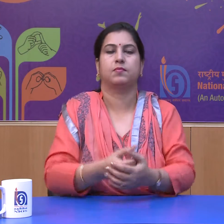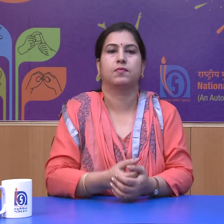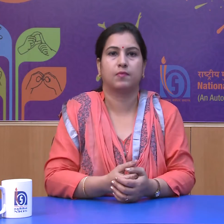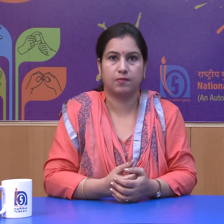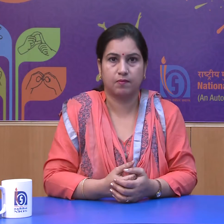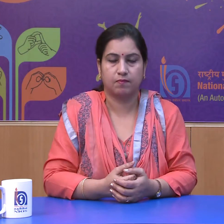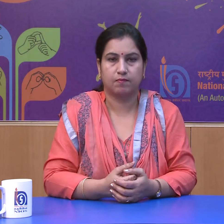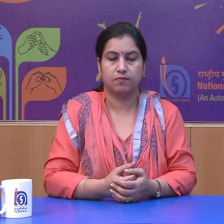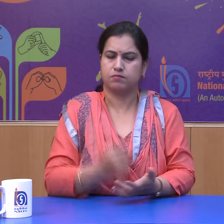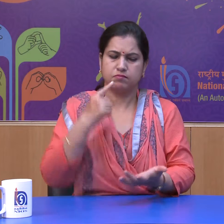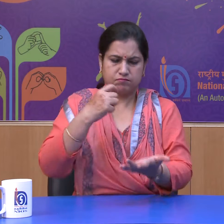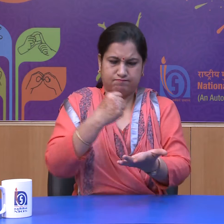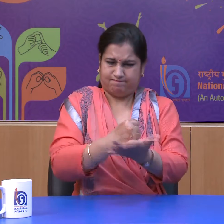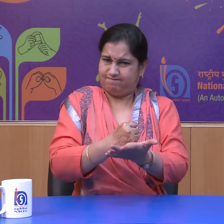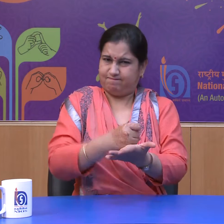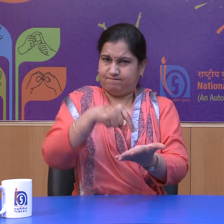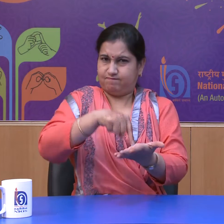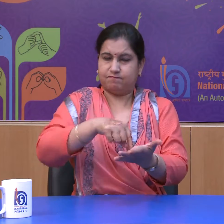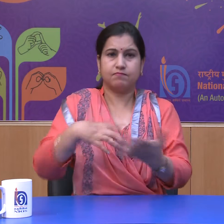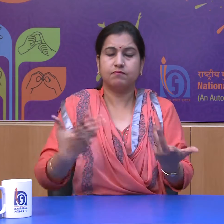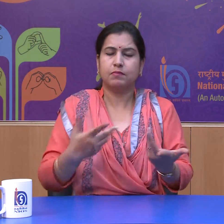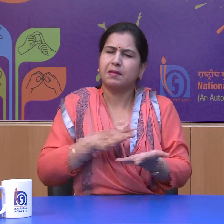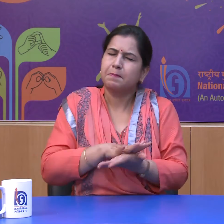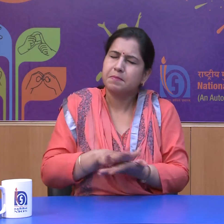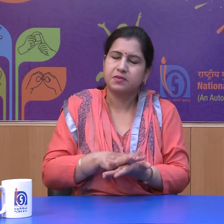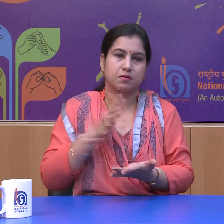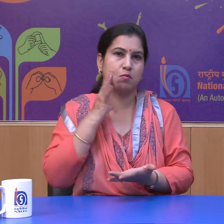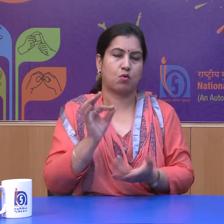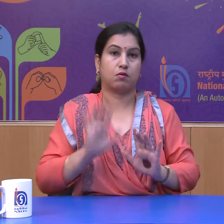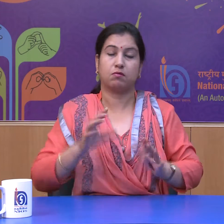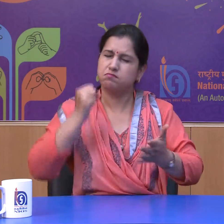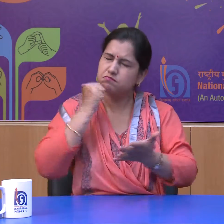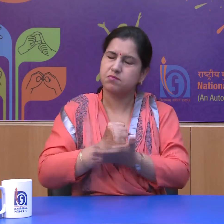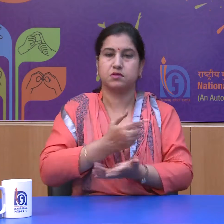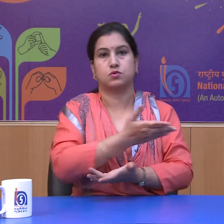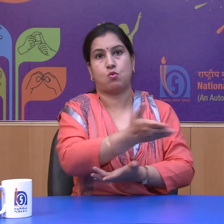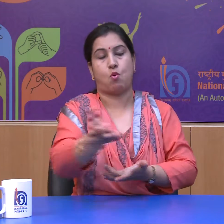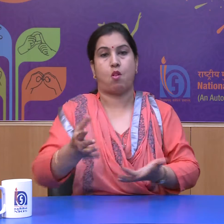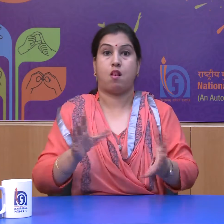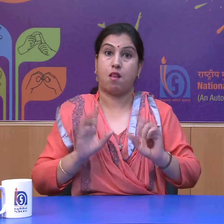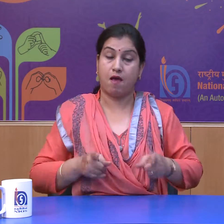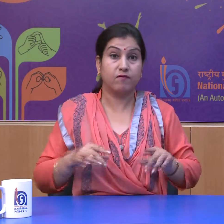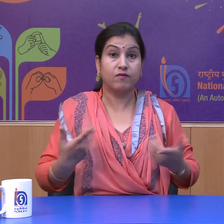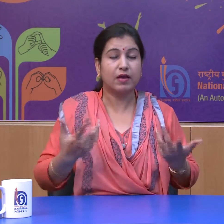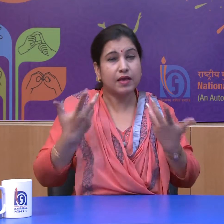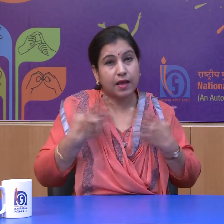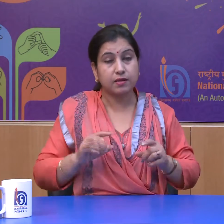Rights are those basic things which are necessary for the development of a person